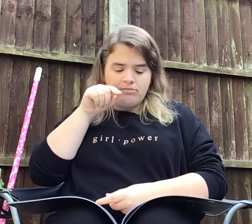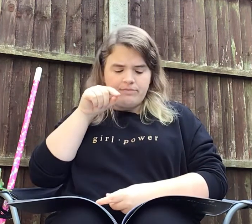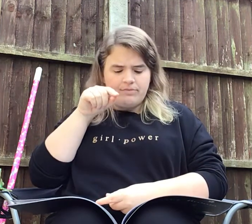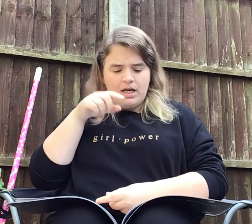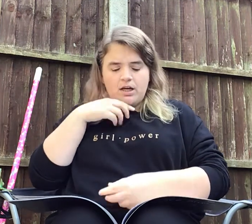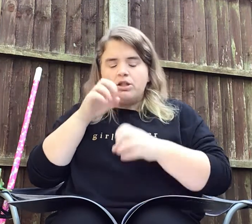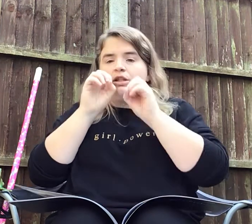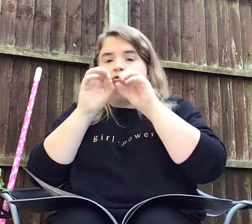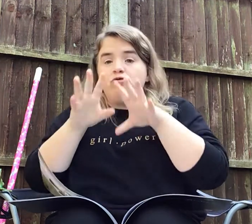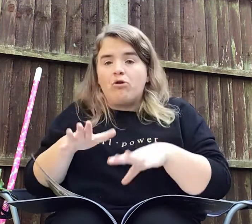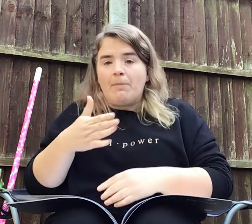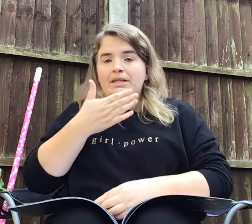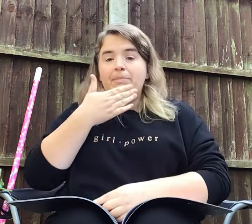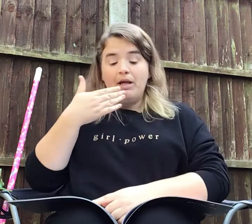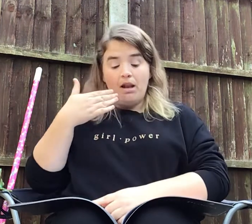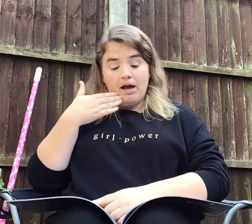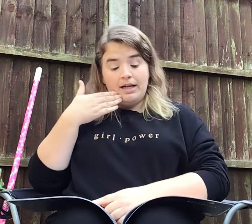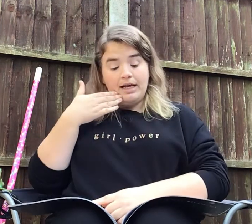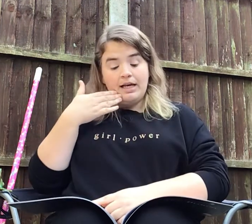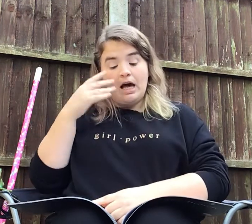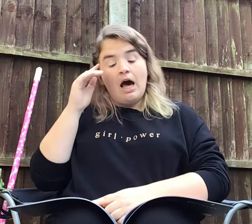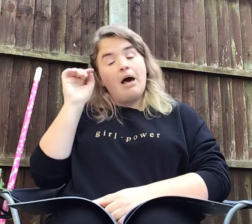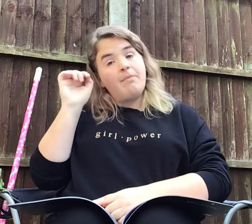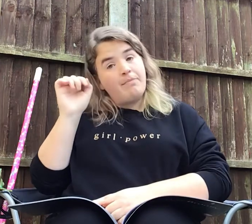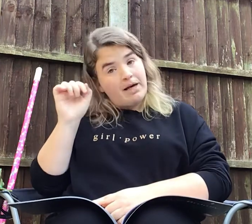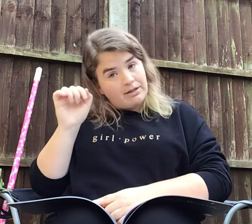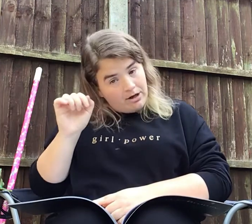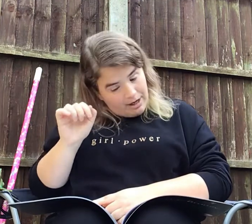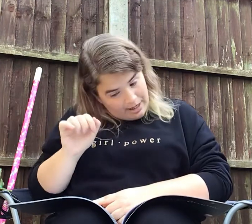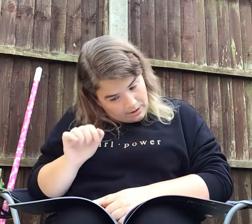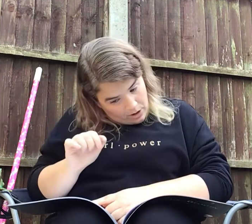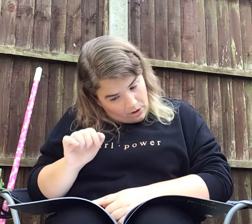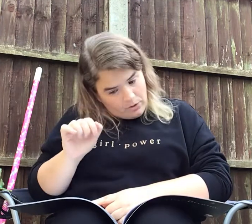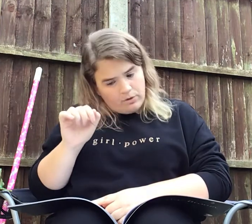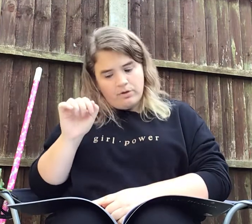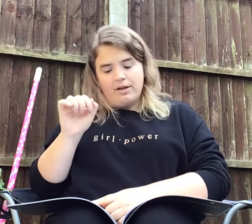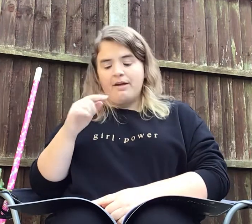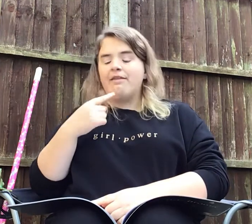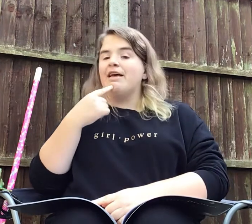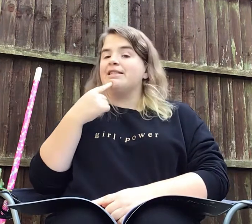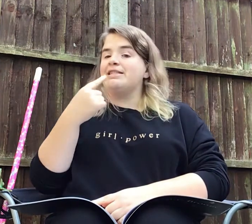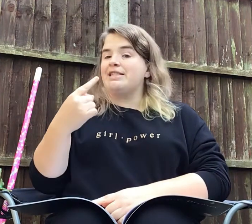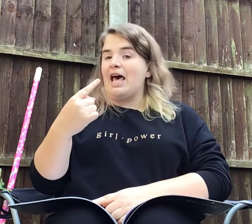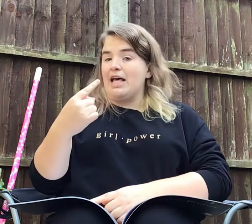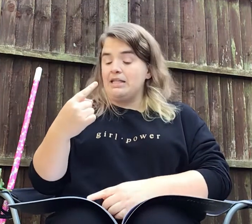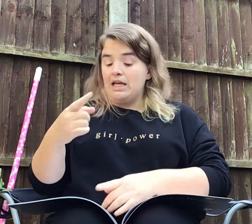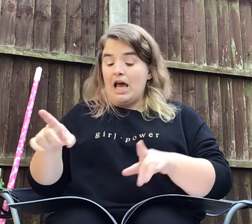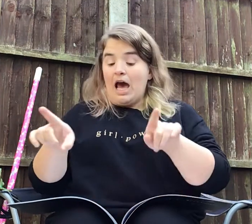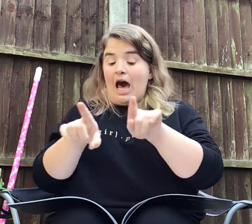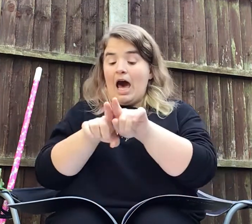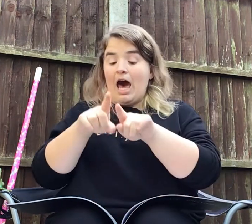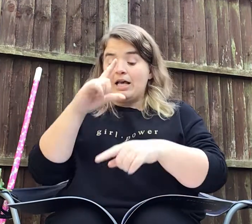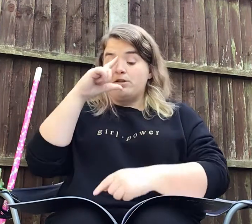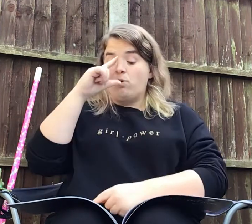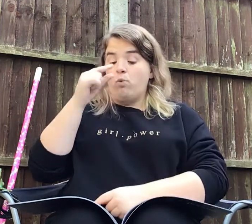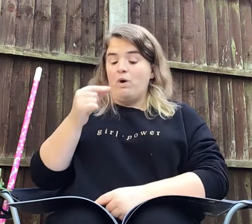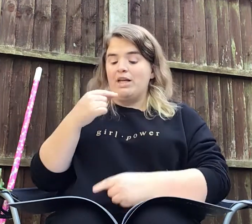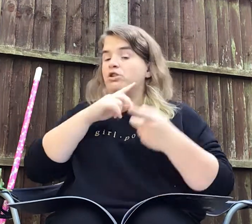She dropped it politely and bent her head low. Then said as the witch